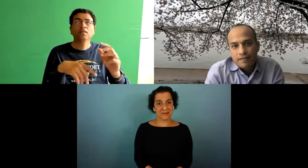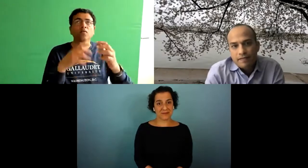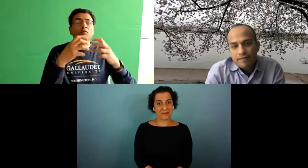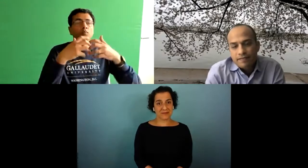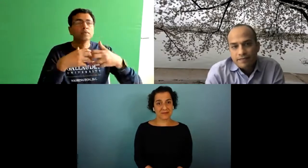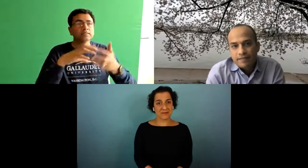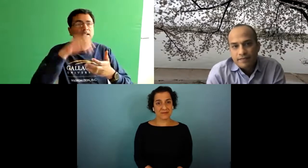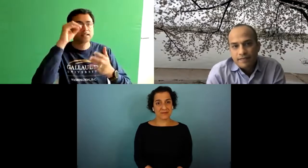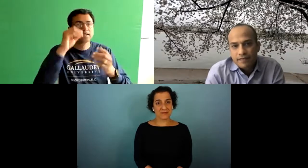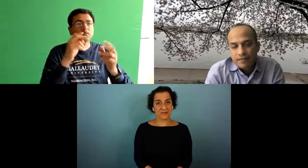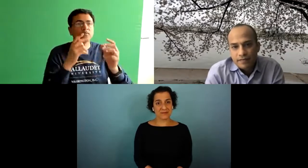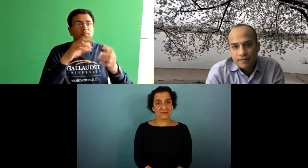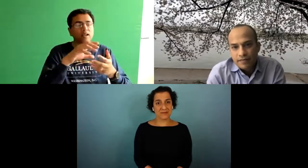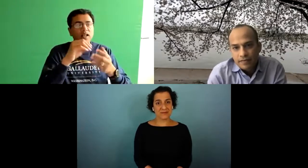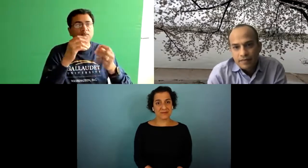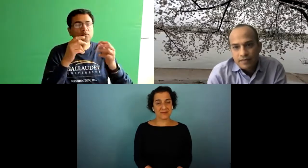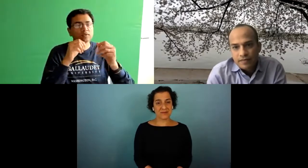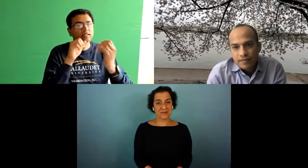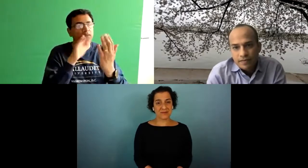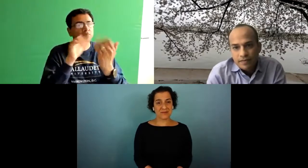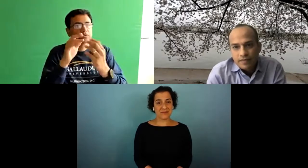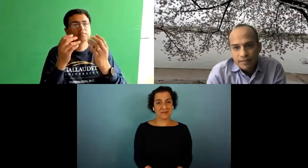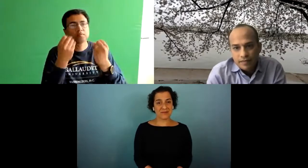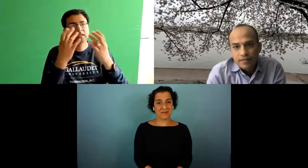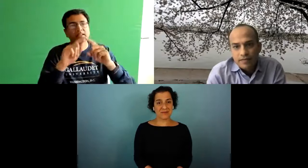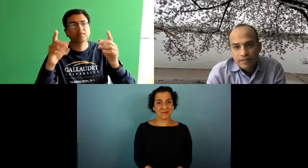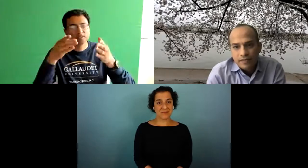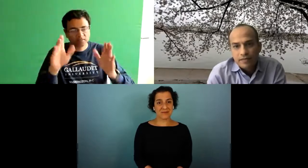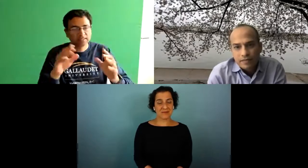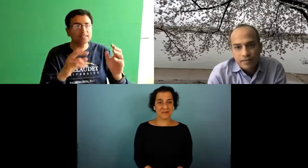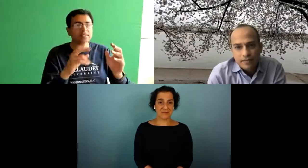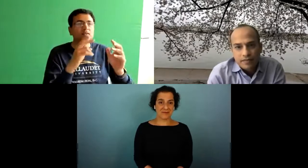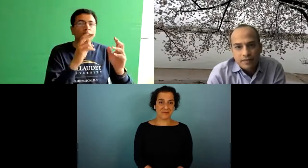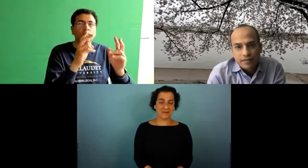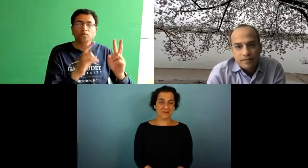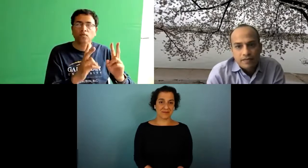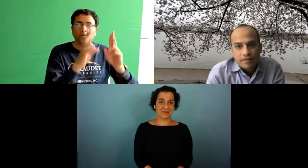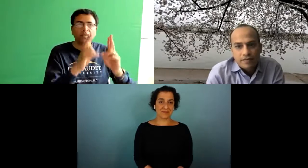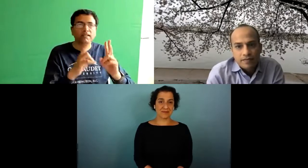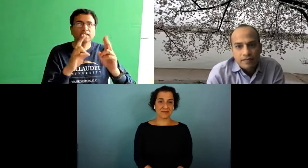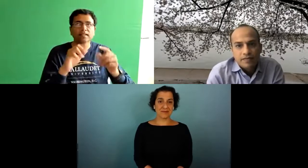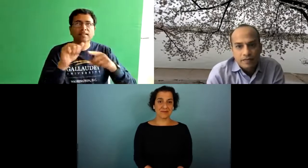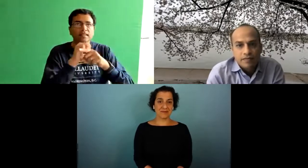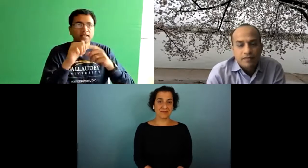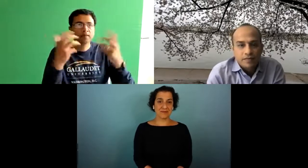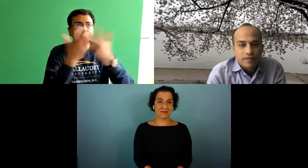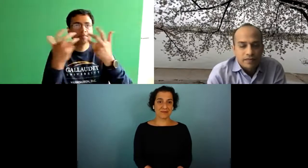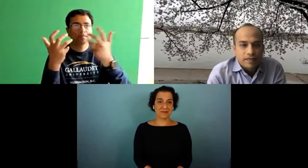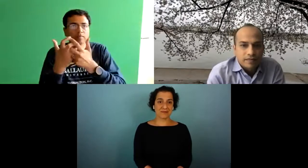for machine learning you need to take a couple of approaches